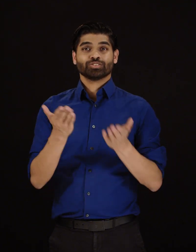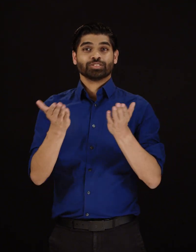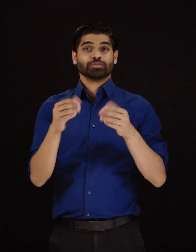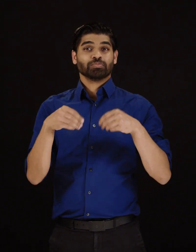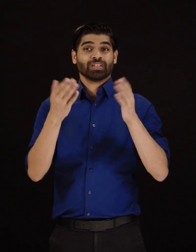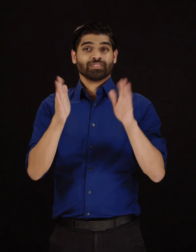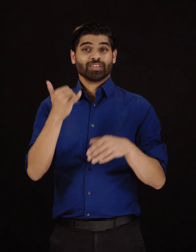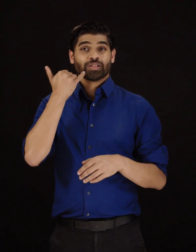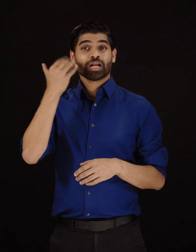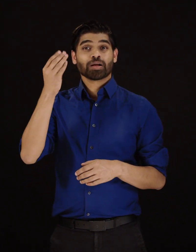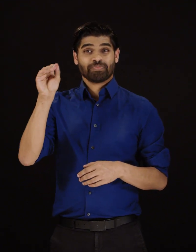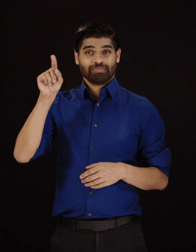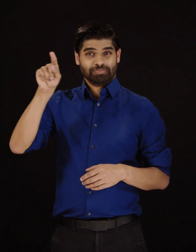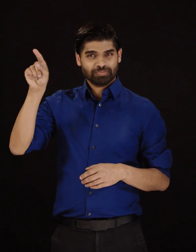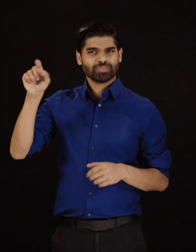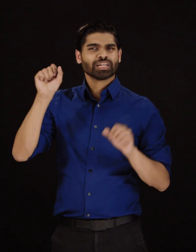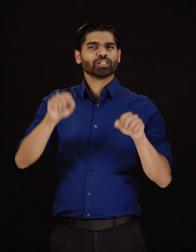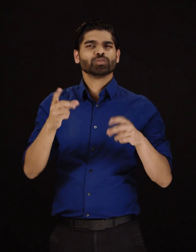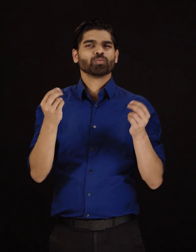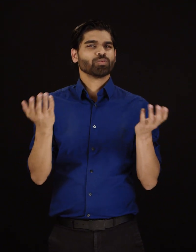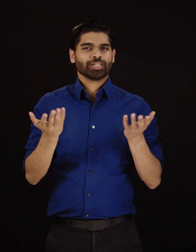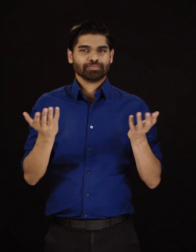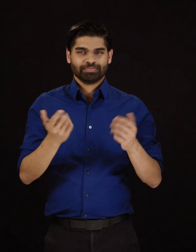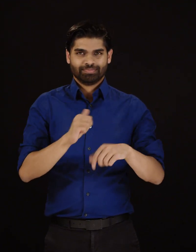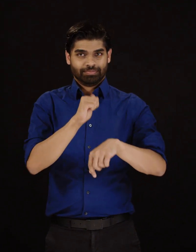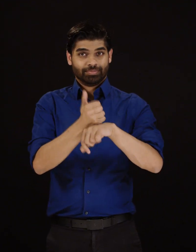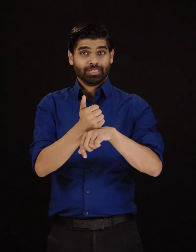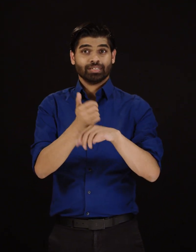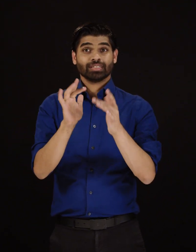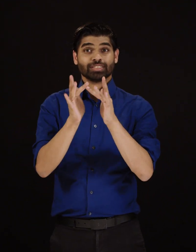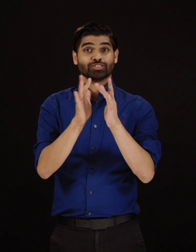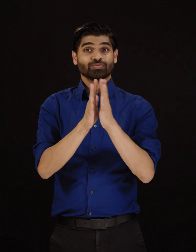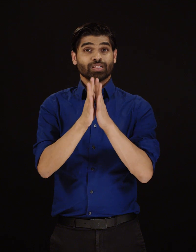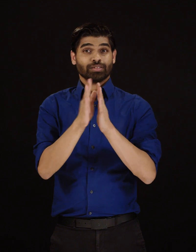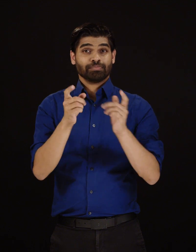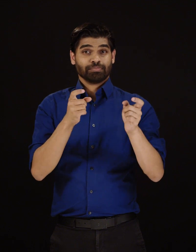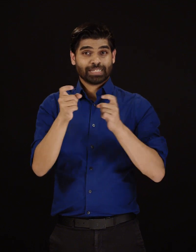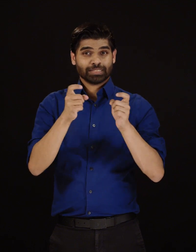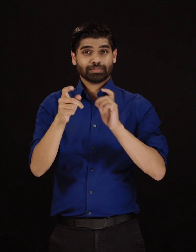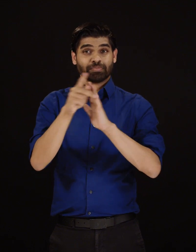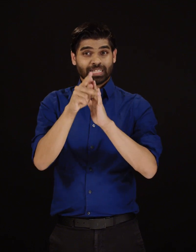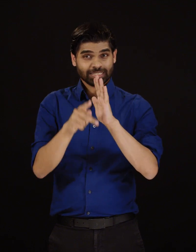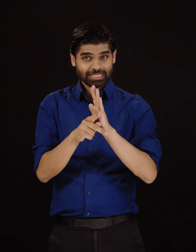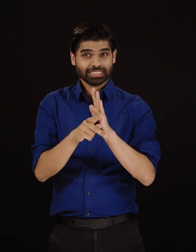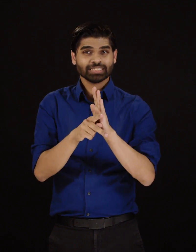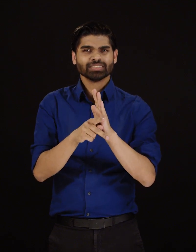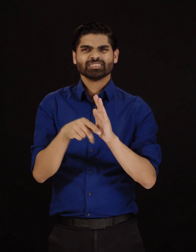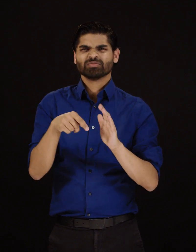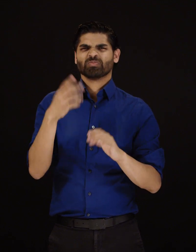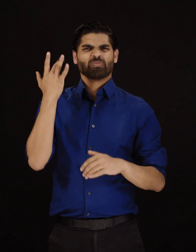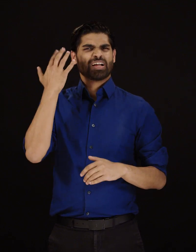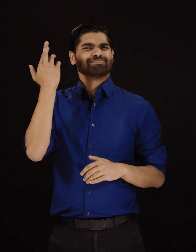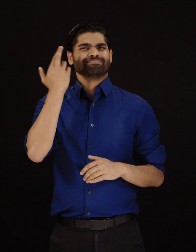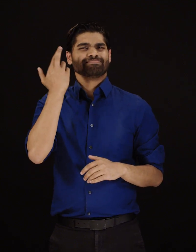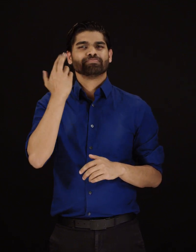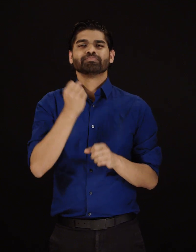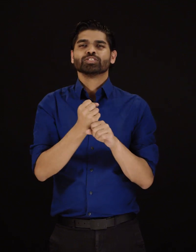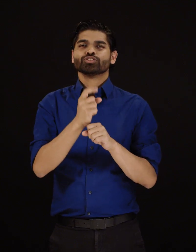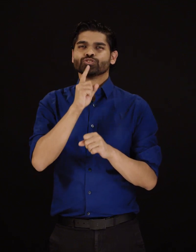Service providers may implement Internet traffic management policies in order to ensure all customers are able to access the Internet.